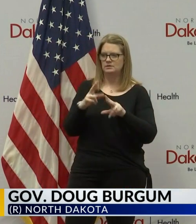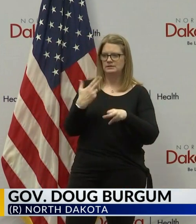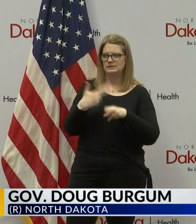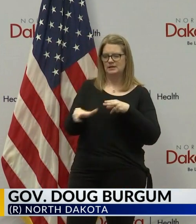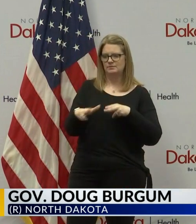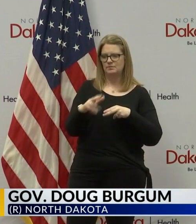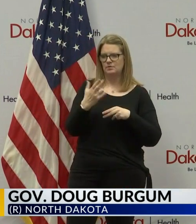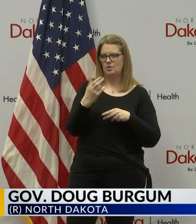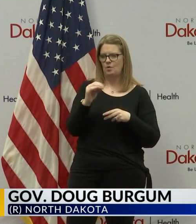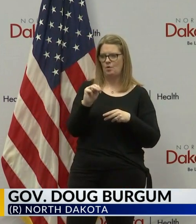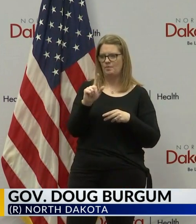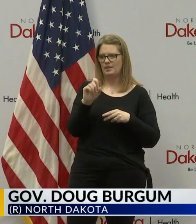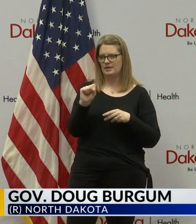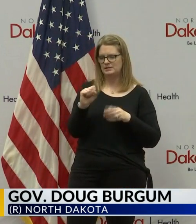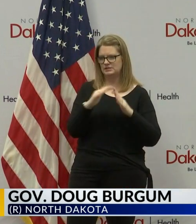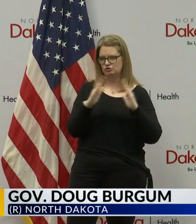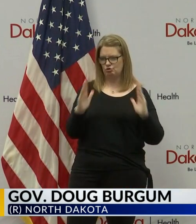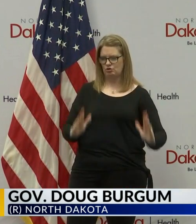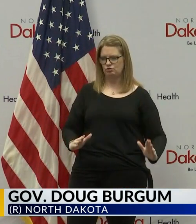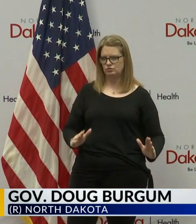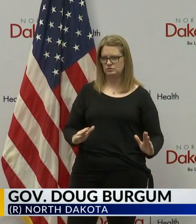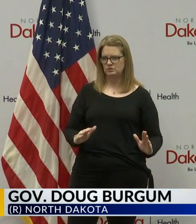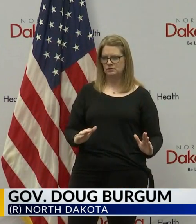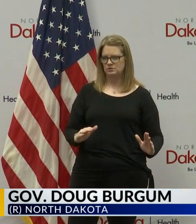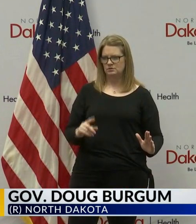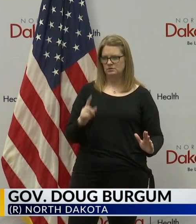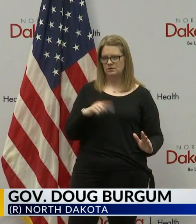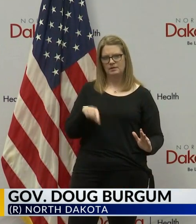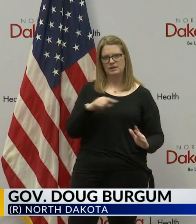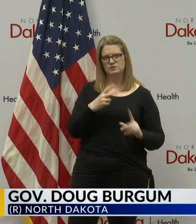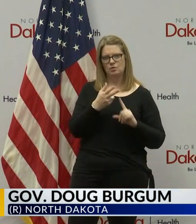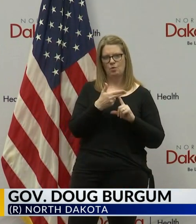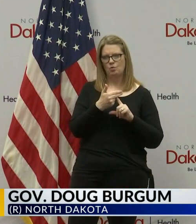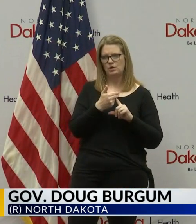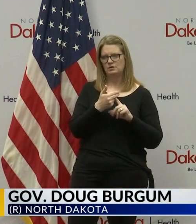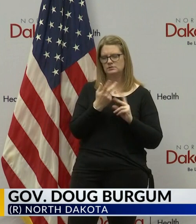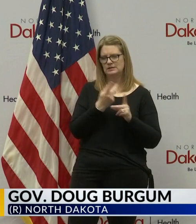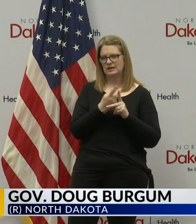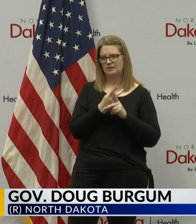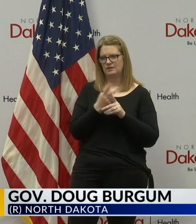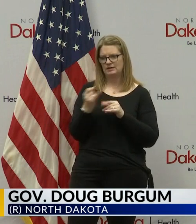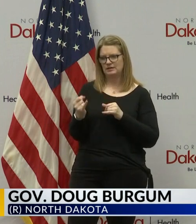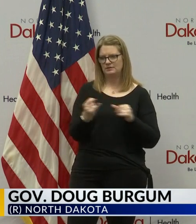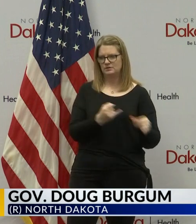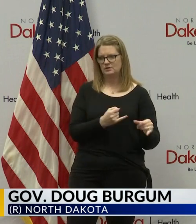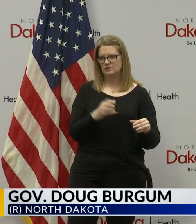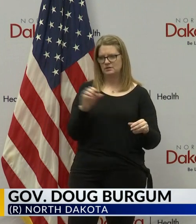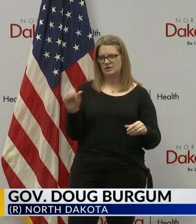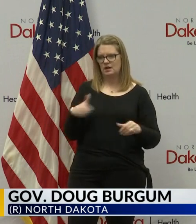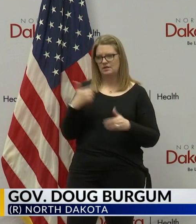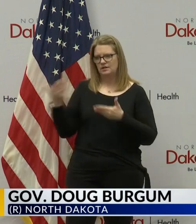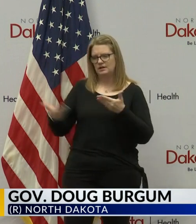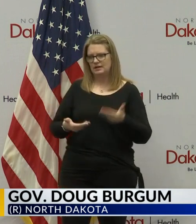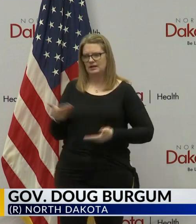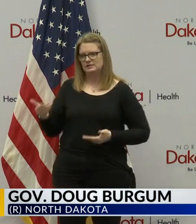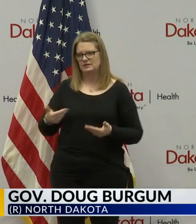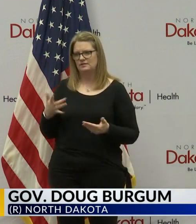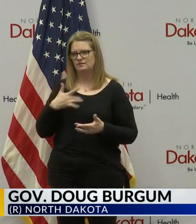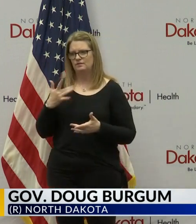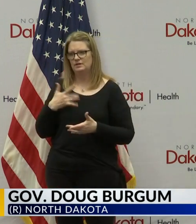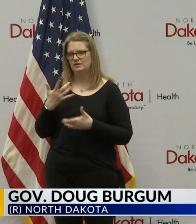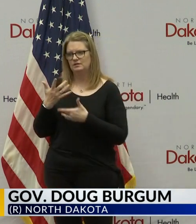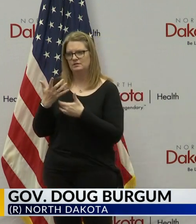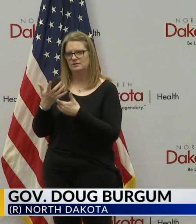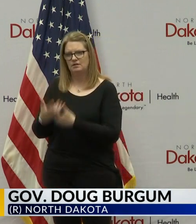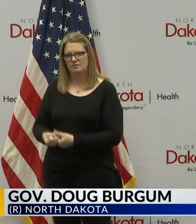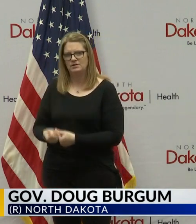temporary homeless shelters you had mentioned. How are these hotels handling individuals so that other guests can feel confident that they are safe